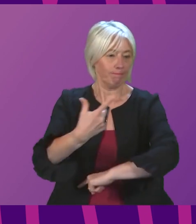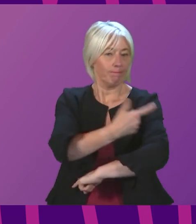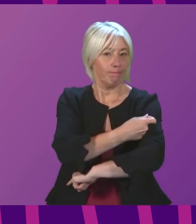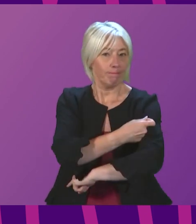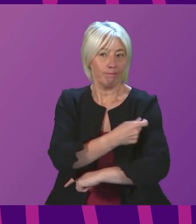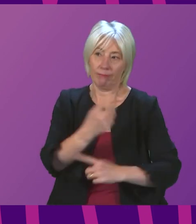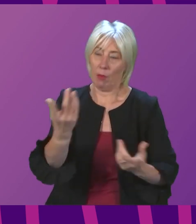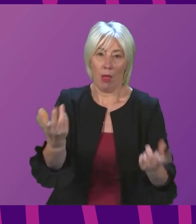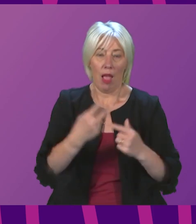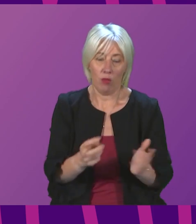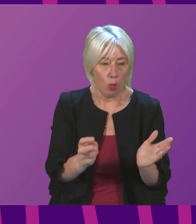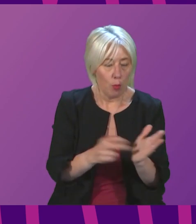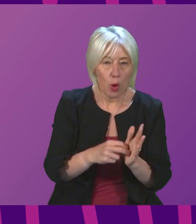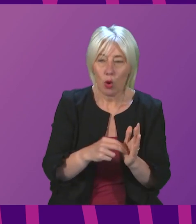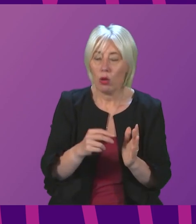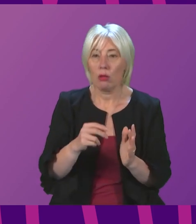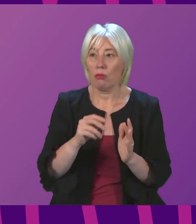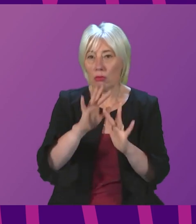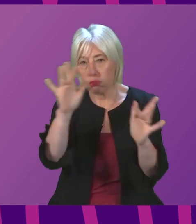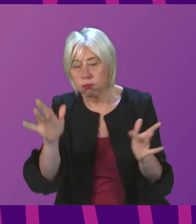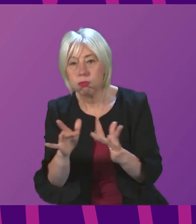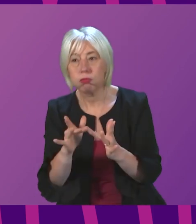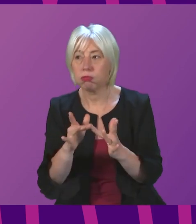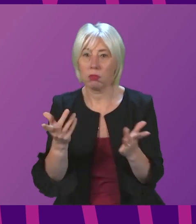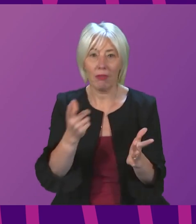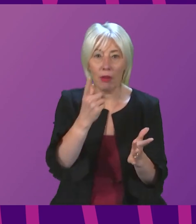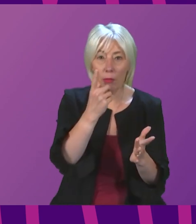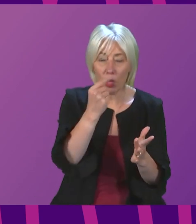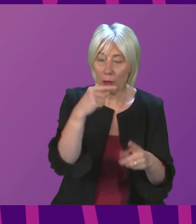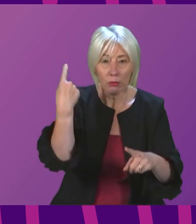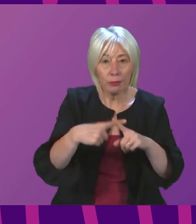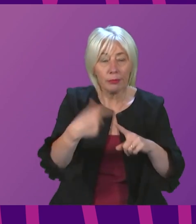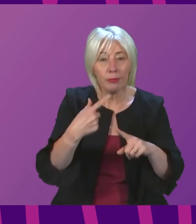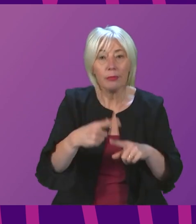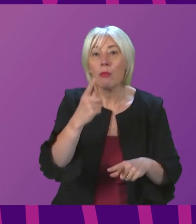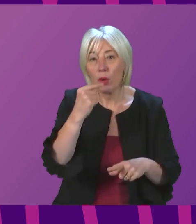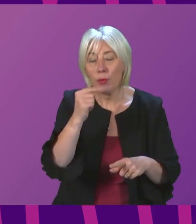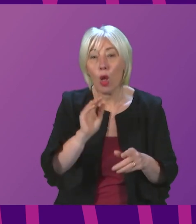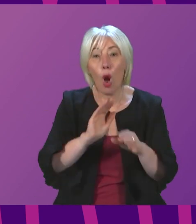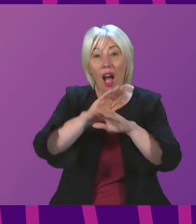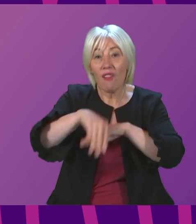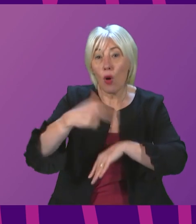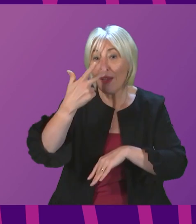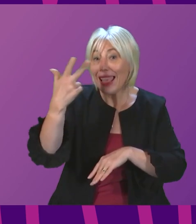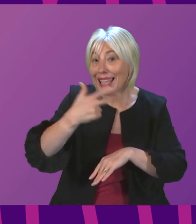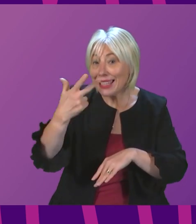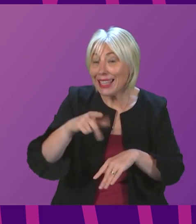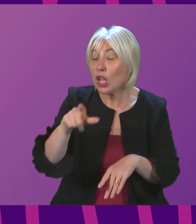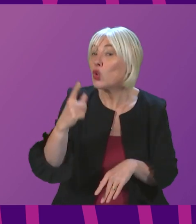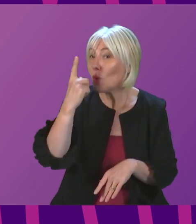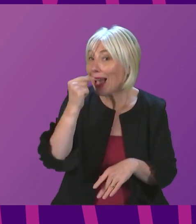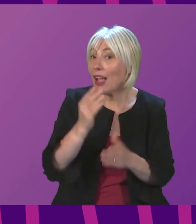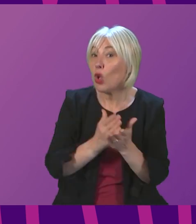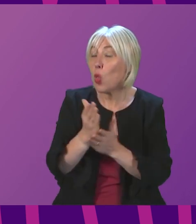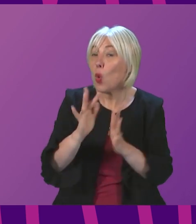get on the system to book their appointments where they can as quickly as they can. Everybody over 18 can do that in the online portal